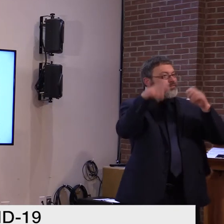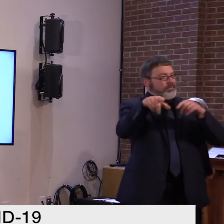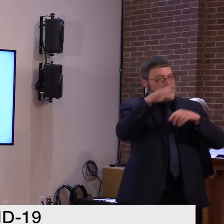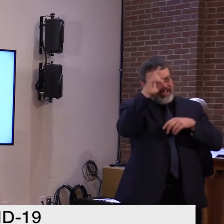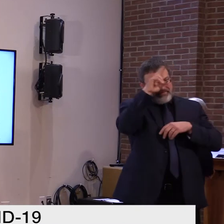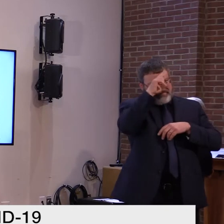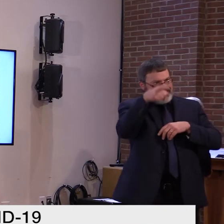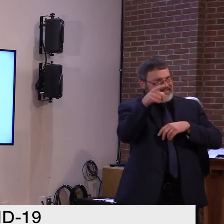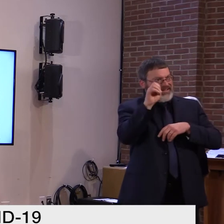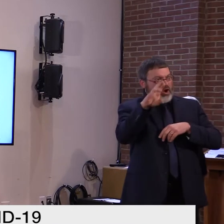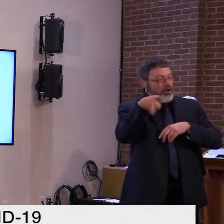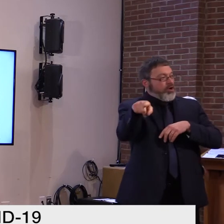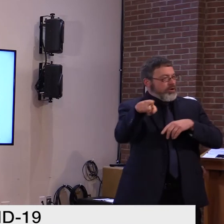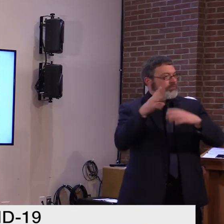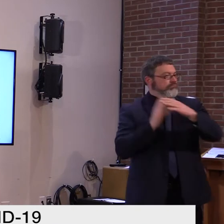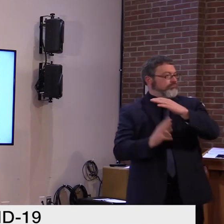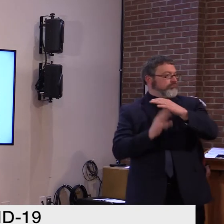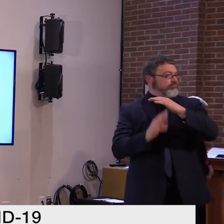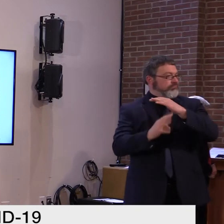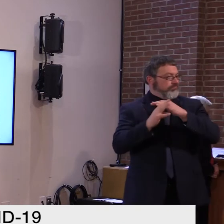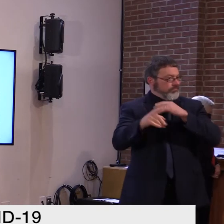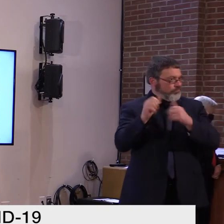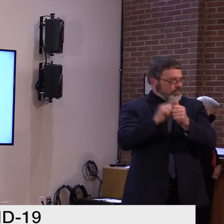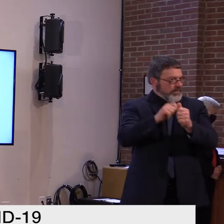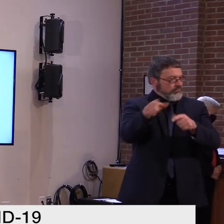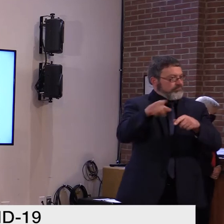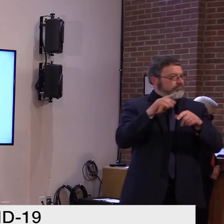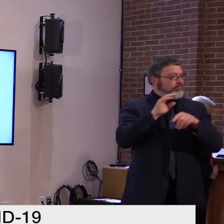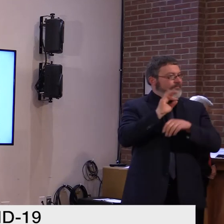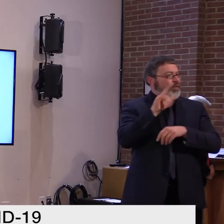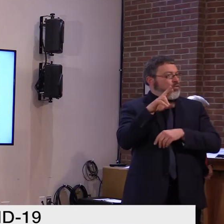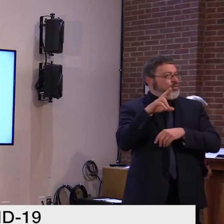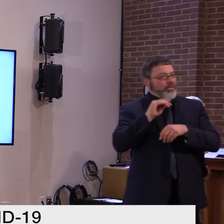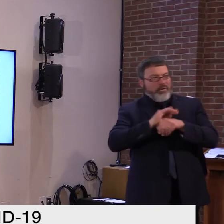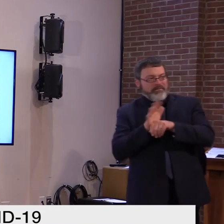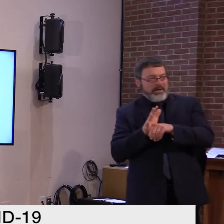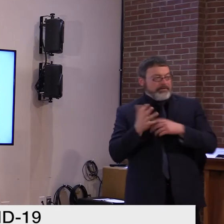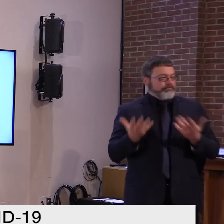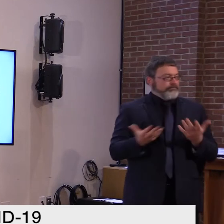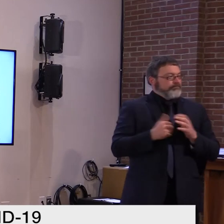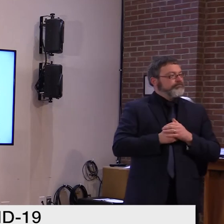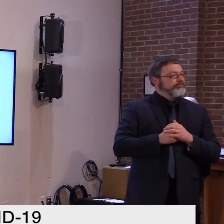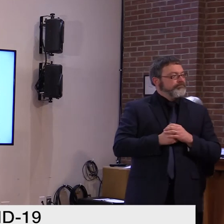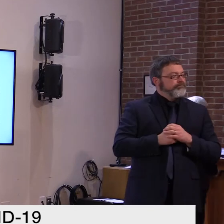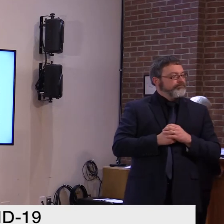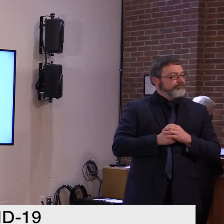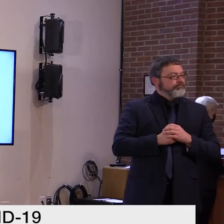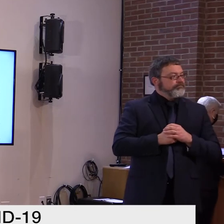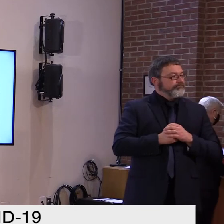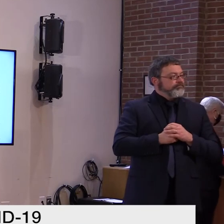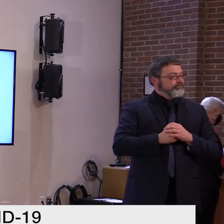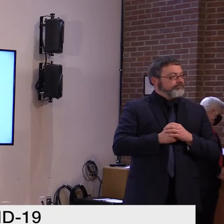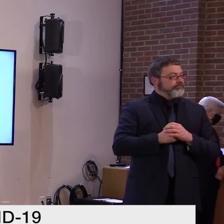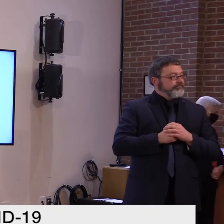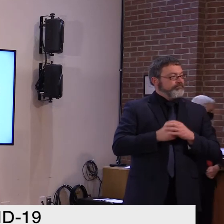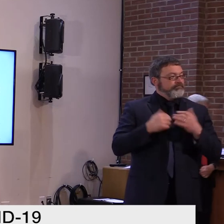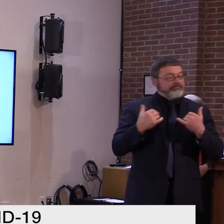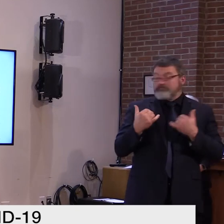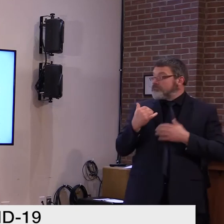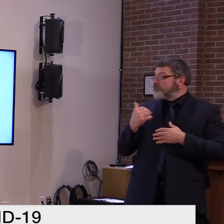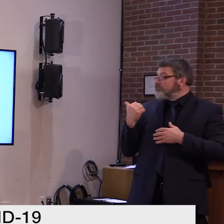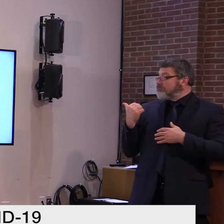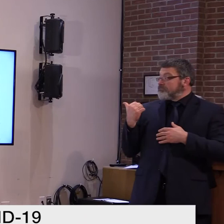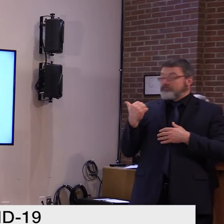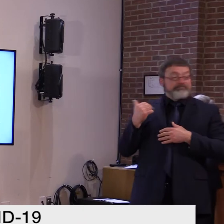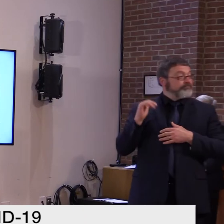really, the outbreak that began this entire progression, the ice sports team outbreak, way back